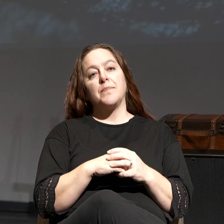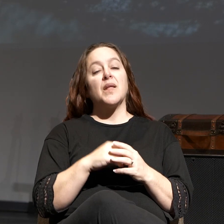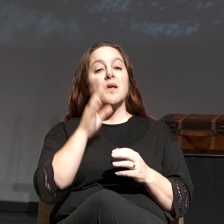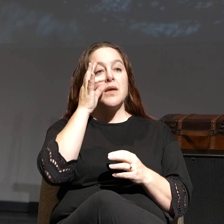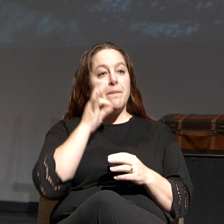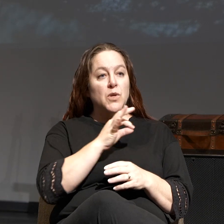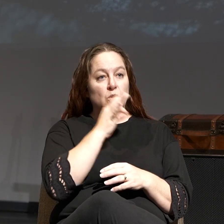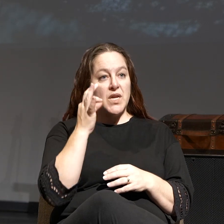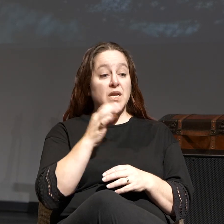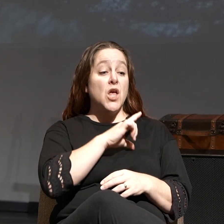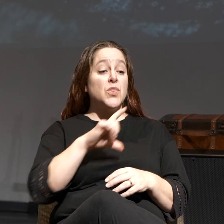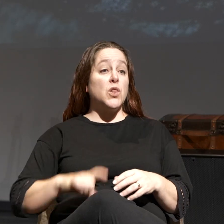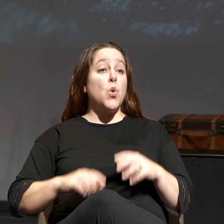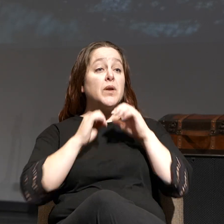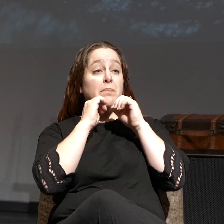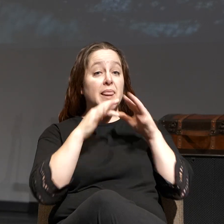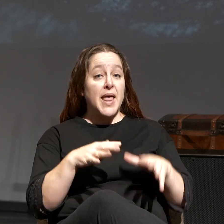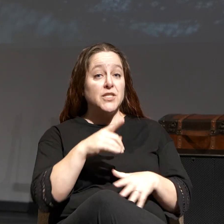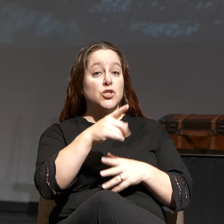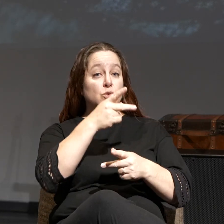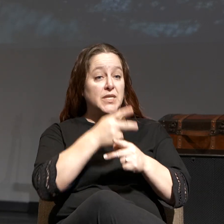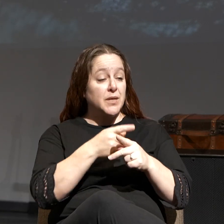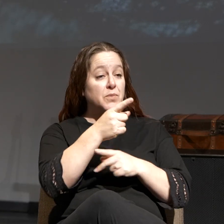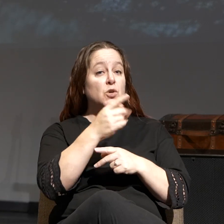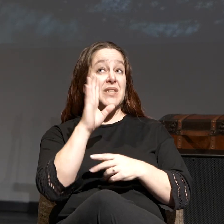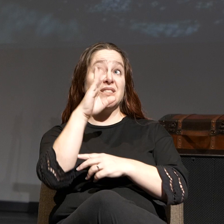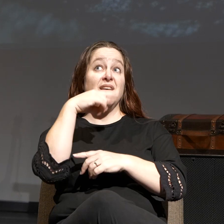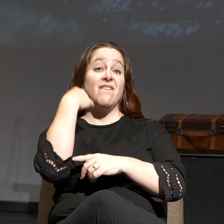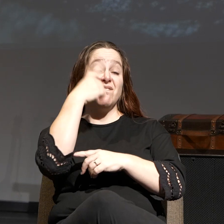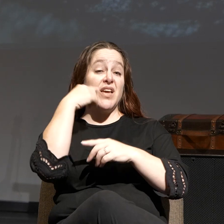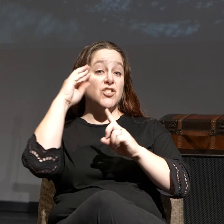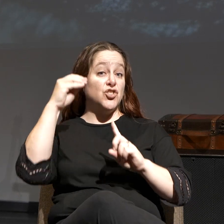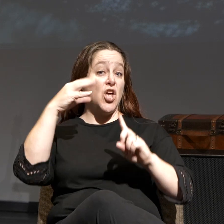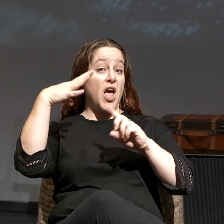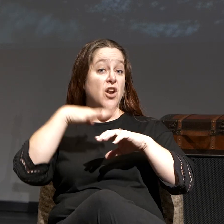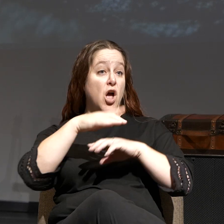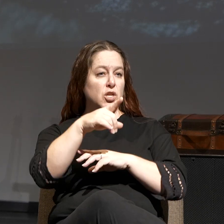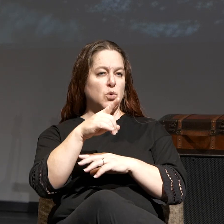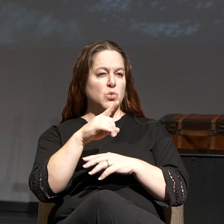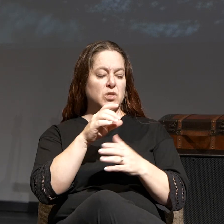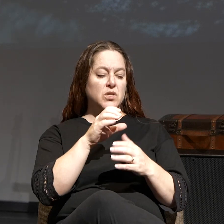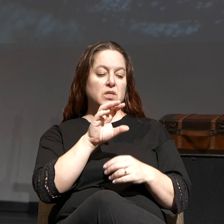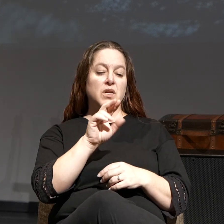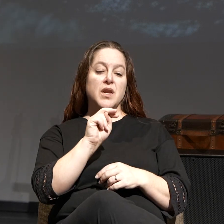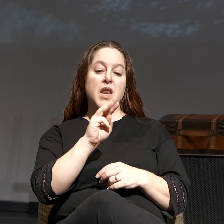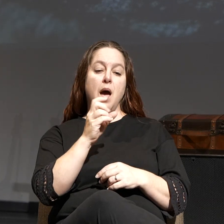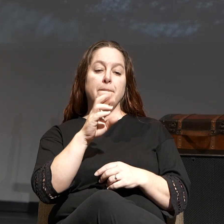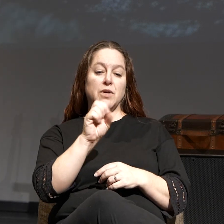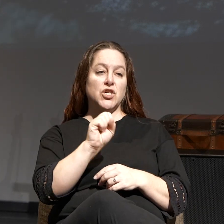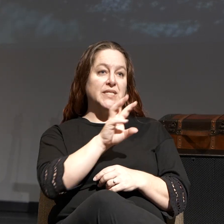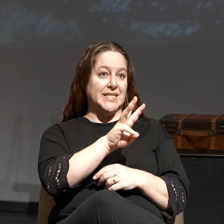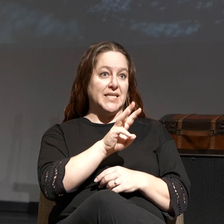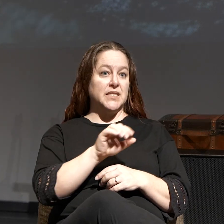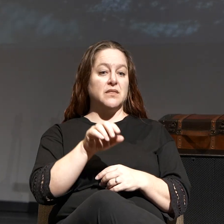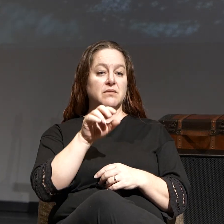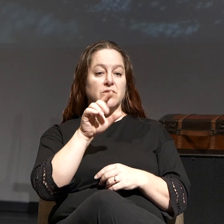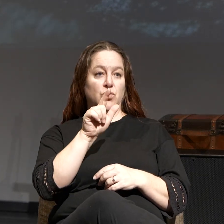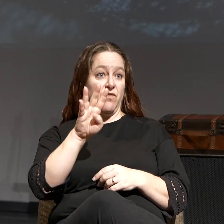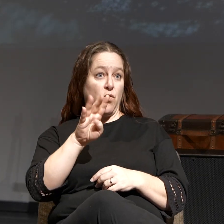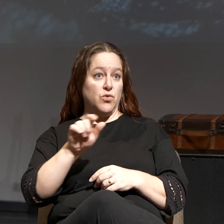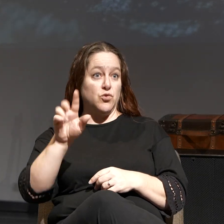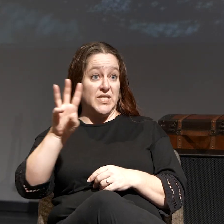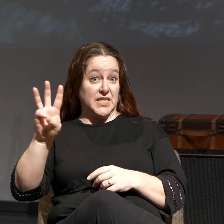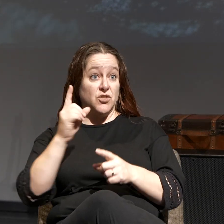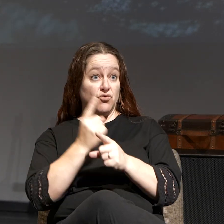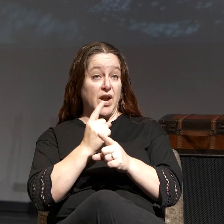communion. The Lord bless you and keep you. The Lord make His face shine upon you. Sixth chapter of Numbers, 24 through 26. So the Lord bless you and keep you. The Lord